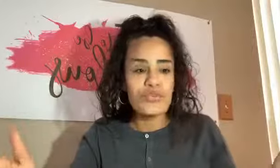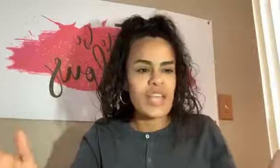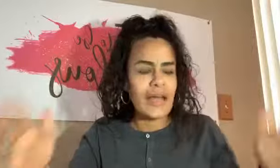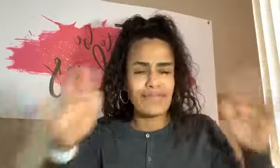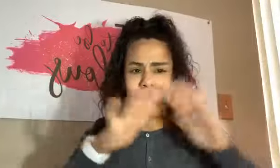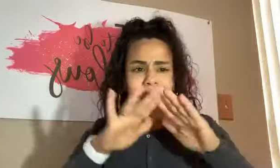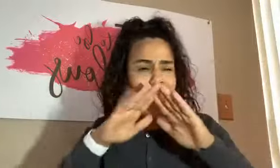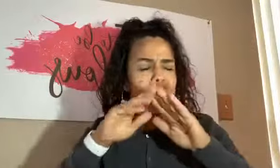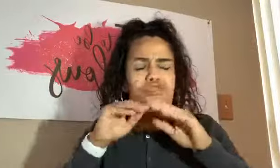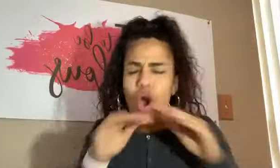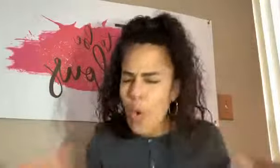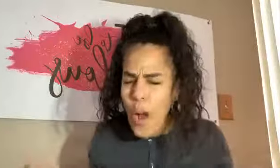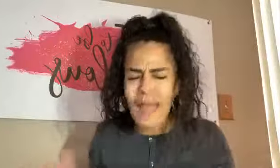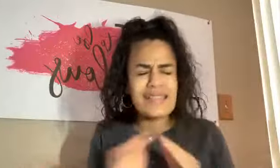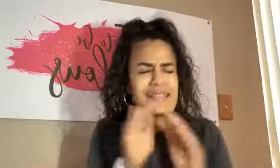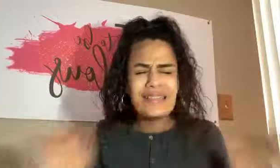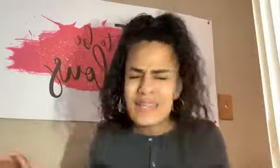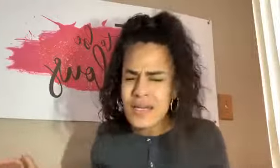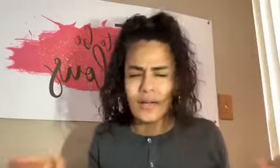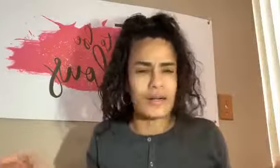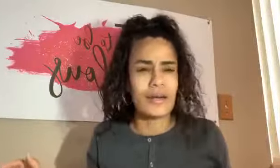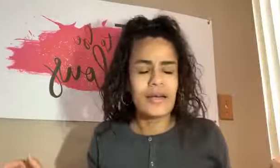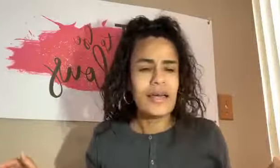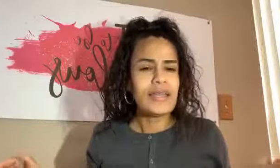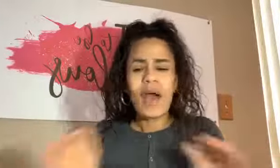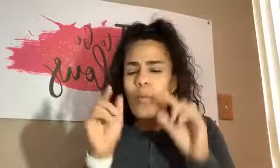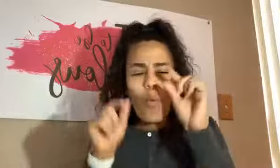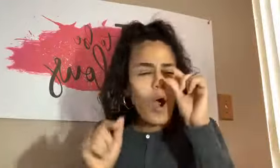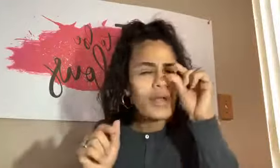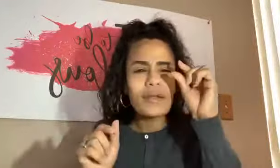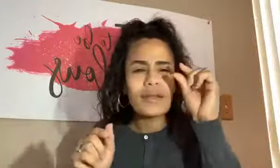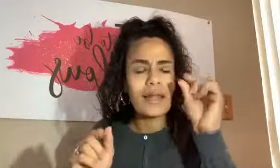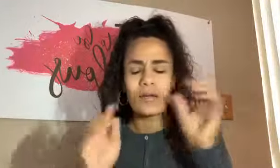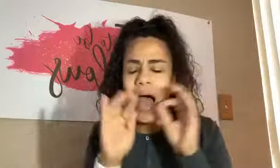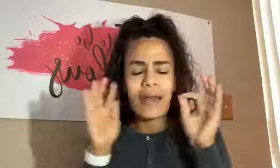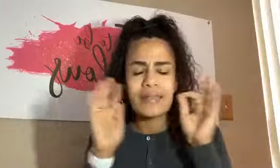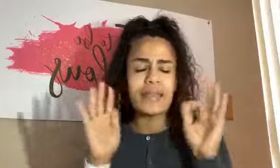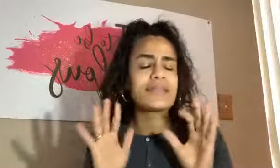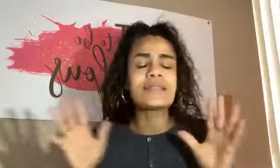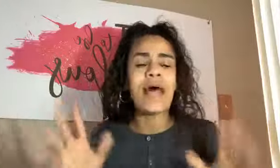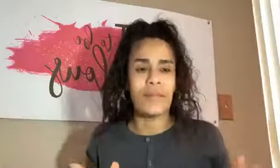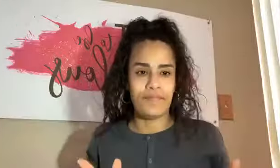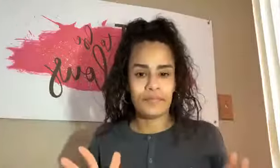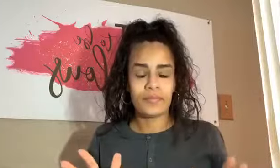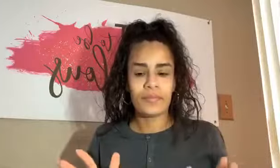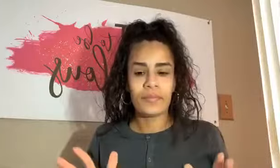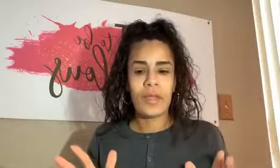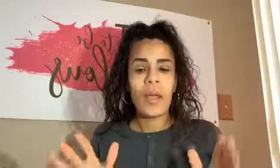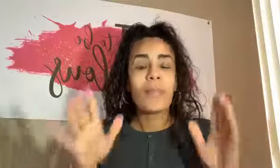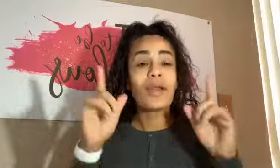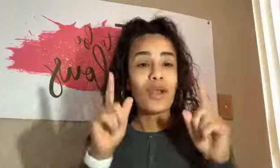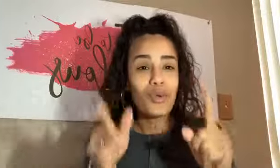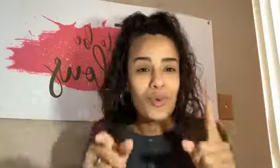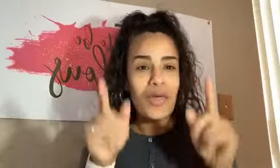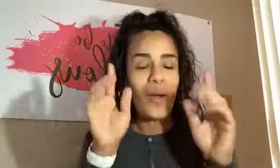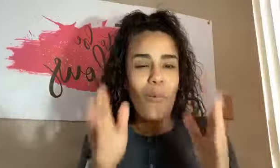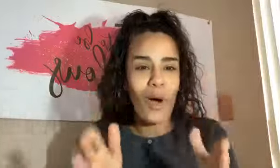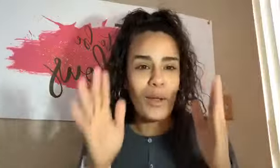I had no idea, not one, like how to take a step, but I knew that I wanted